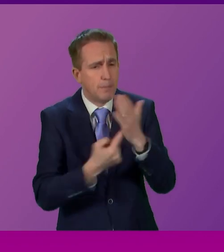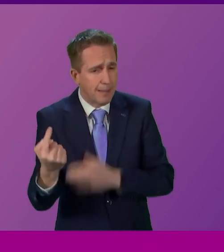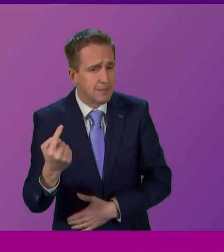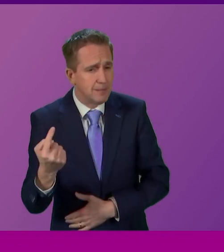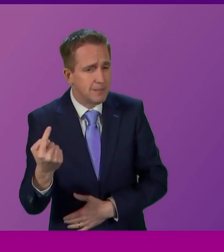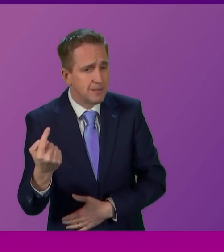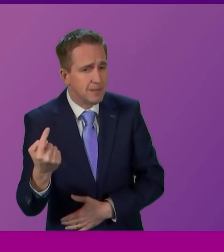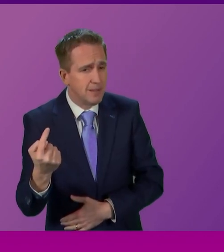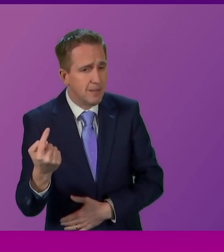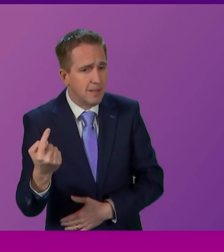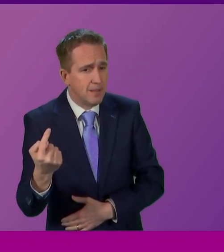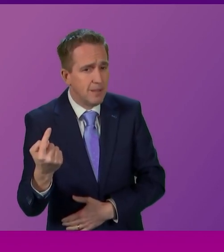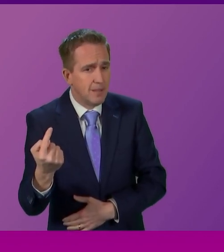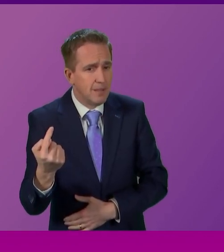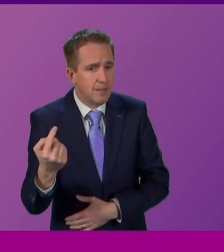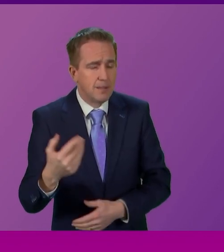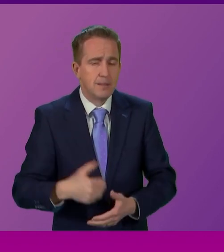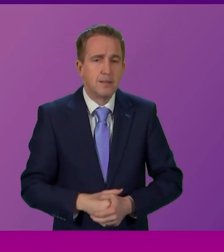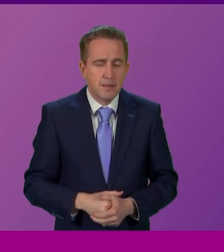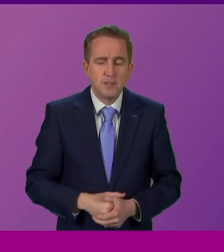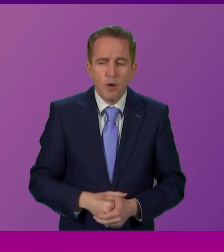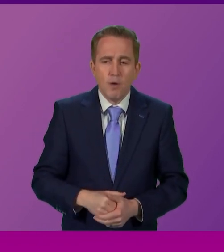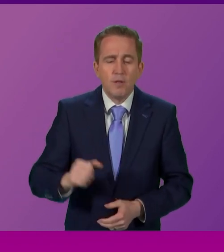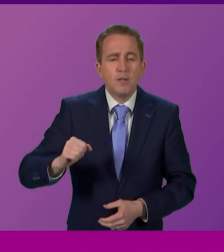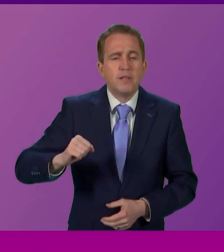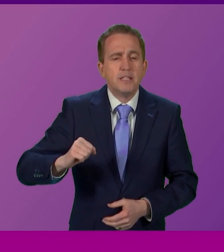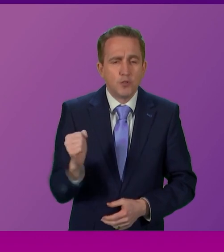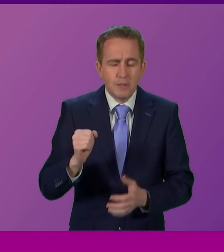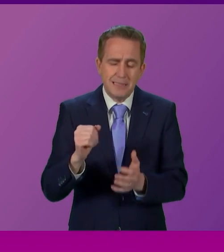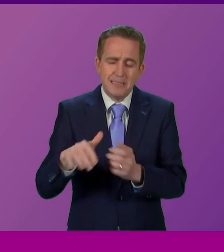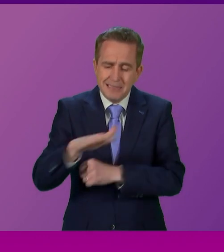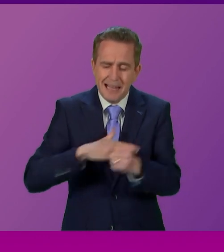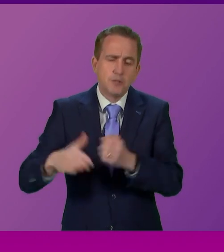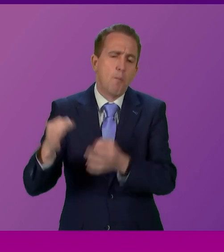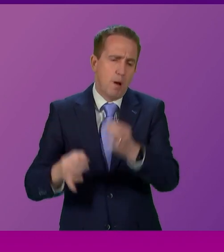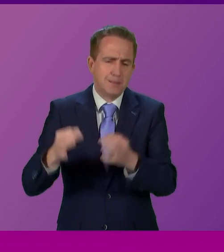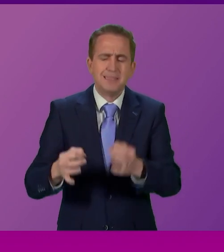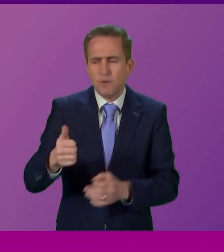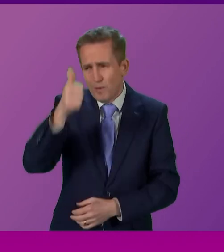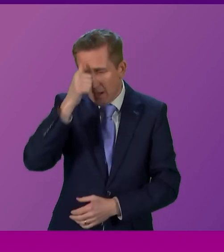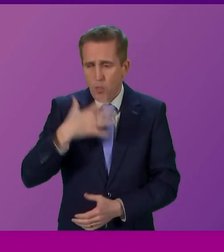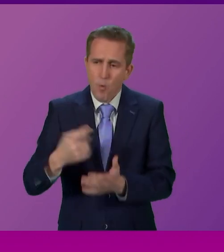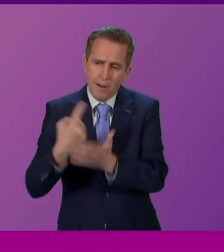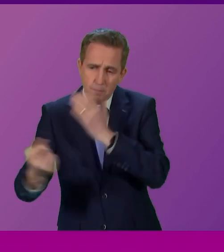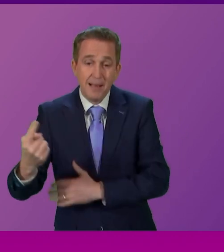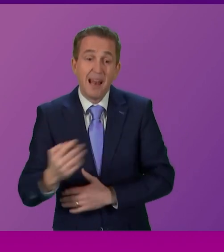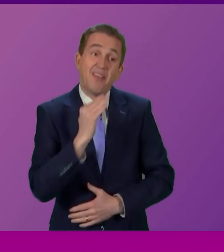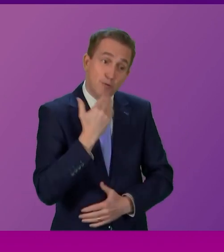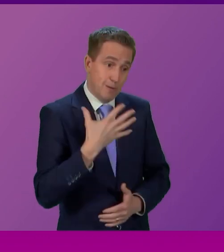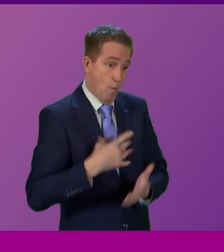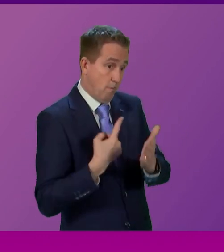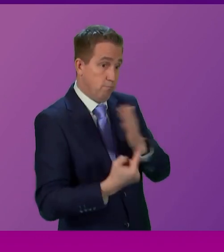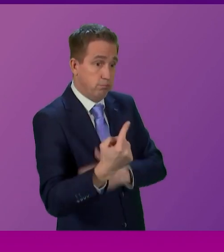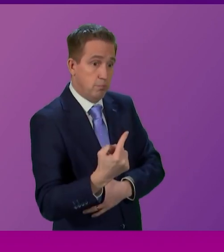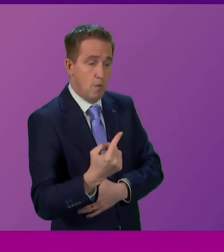It is no surprise to anyone in this chamber that the Scottish National Party want independence. Or indeed now, the Greens for that matter, who